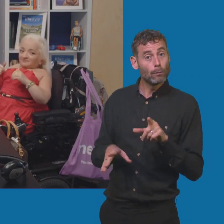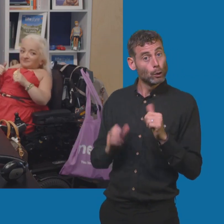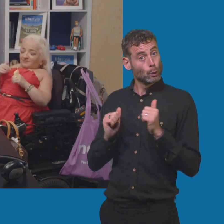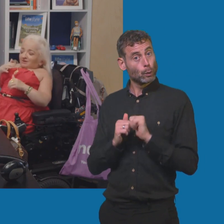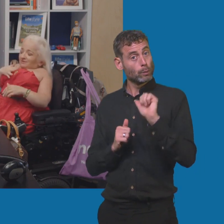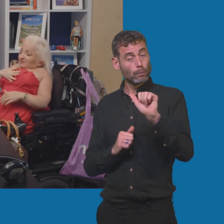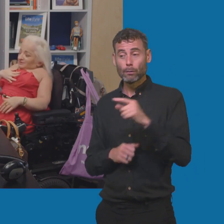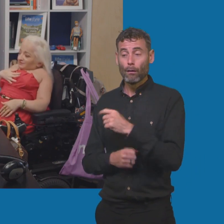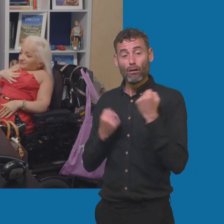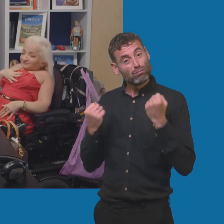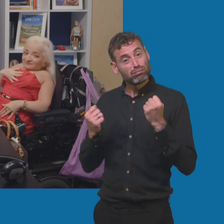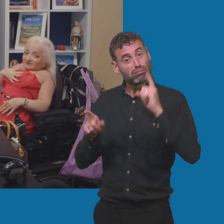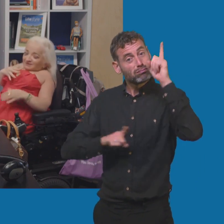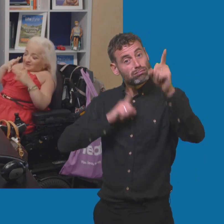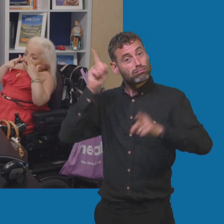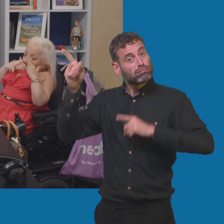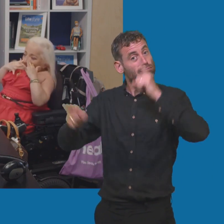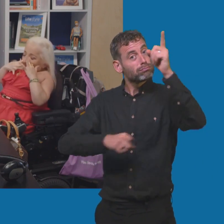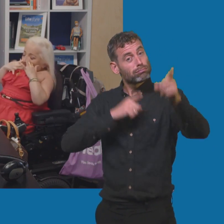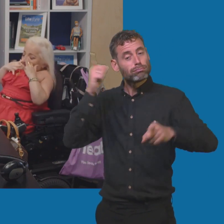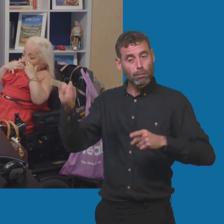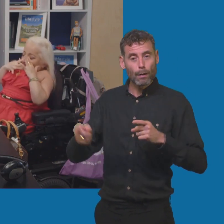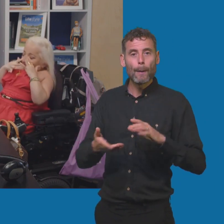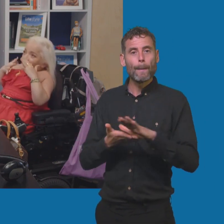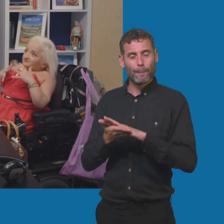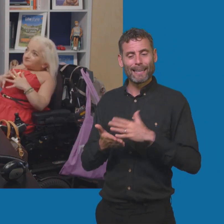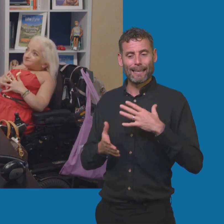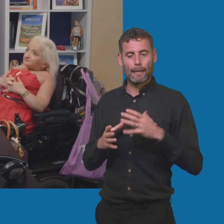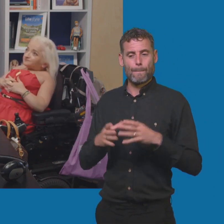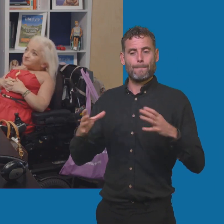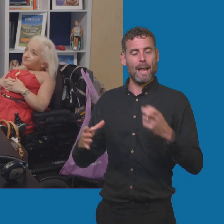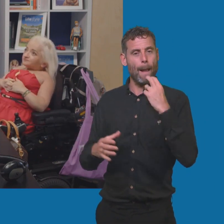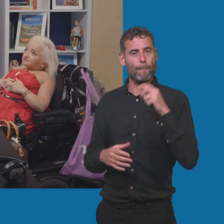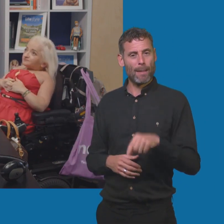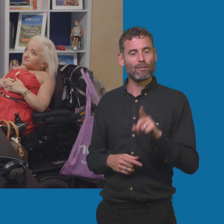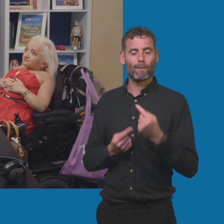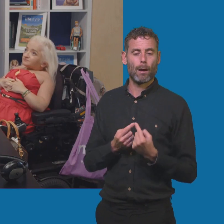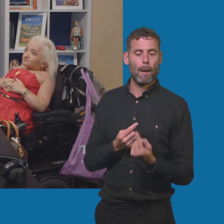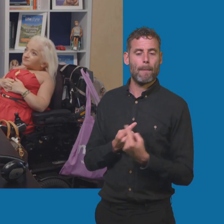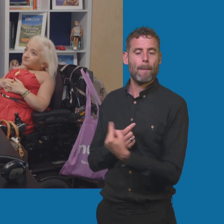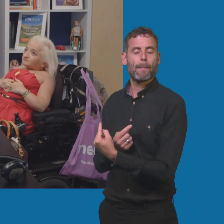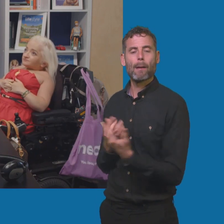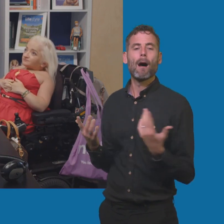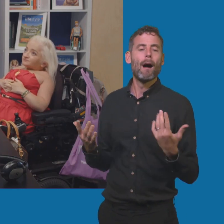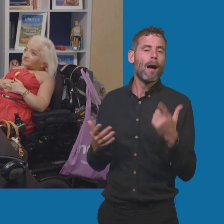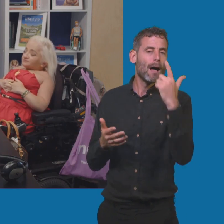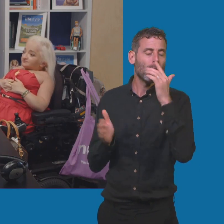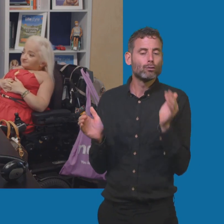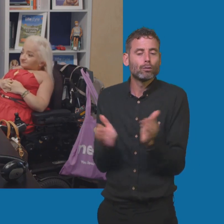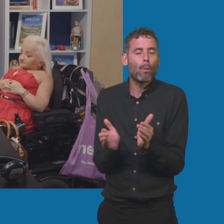go on a lot of long journeys? And if so, you want a car with a bigger battery. If you mostly cover short journeys, you could maybe, you know, save a